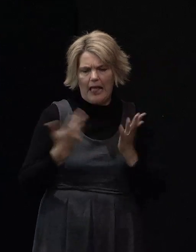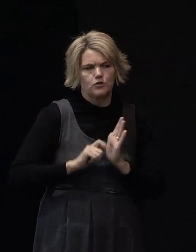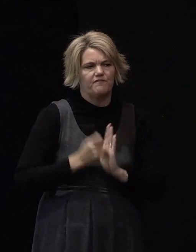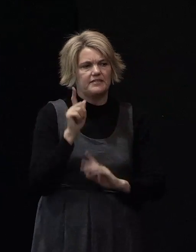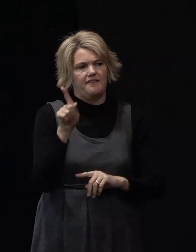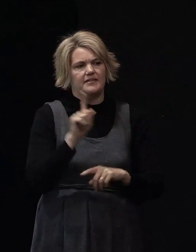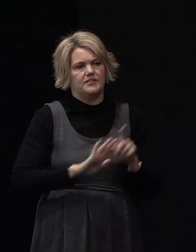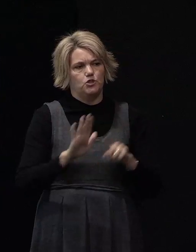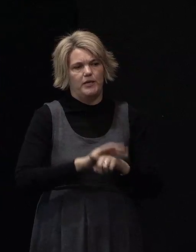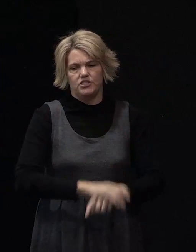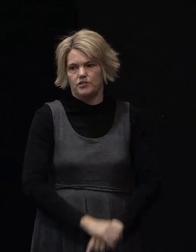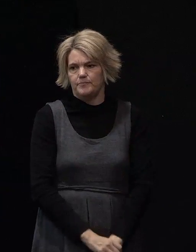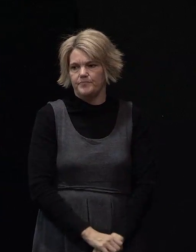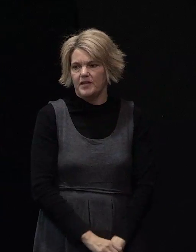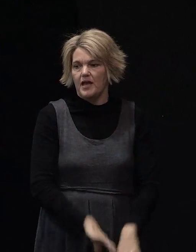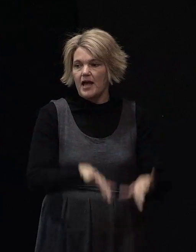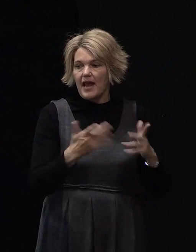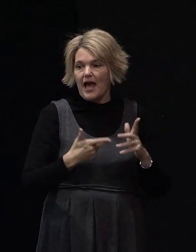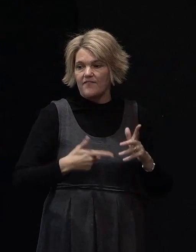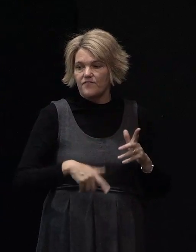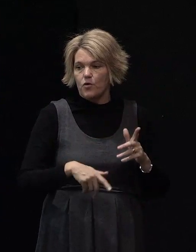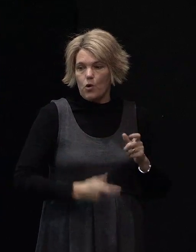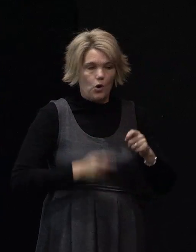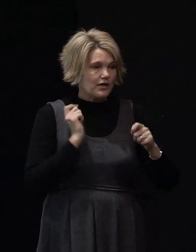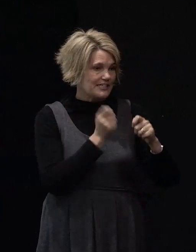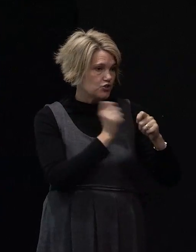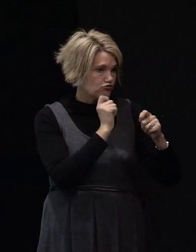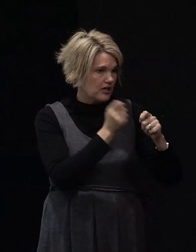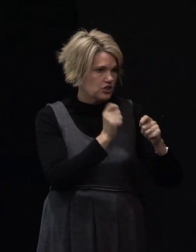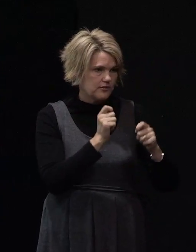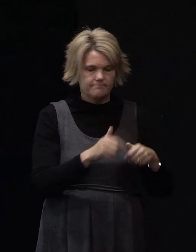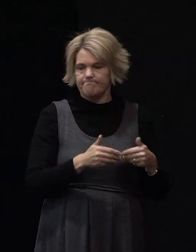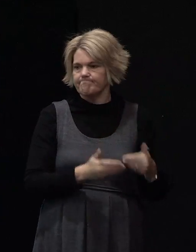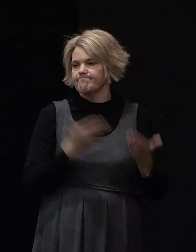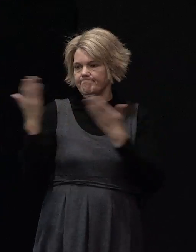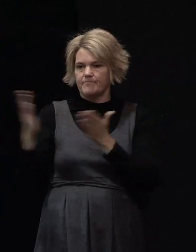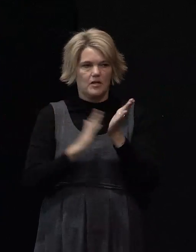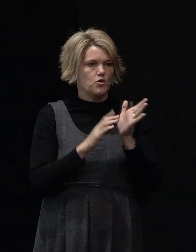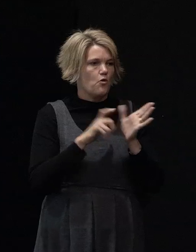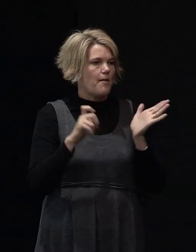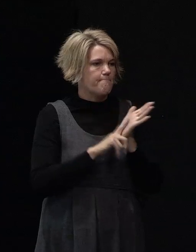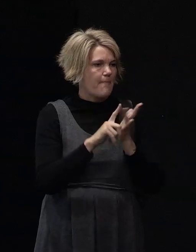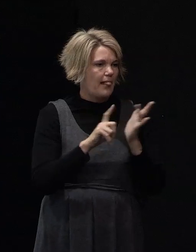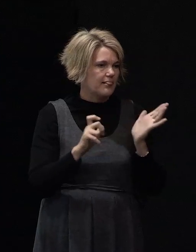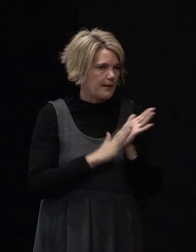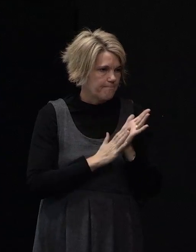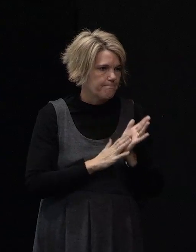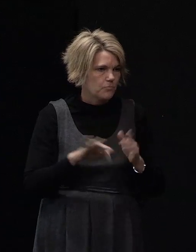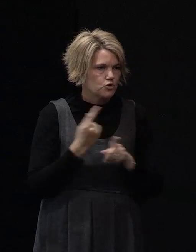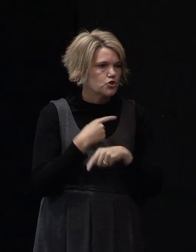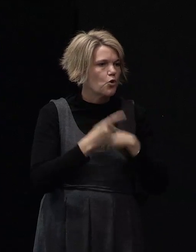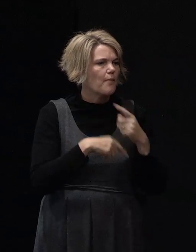So in terms of construction, I'm going to hand back over to Malcolm and he's going to run through with you some of the types of techniques that are being